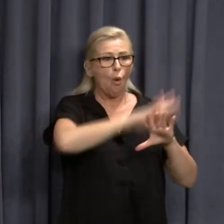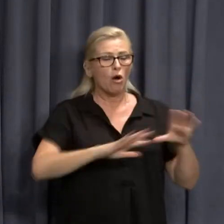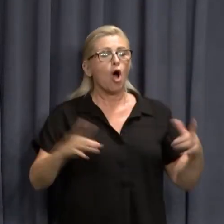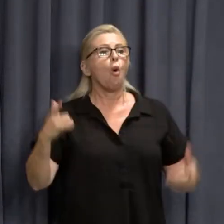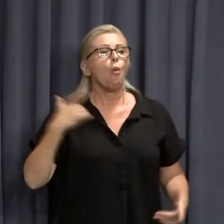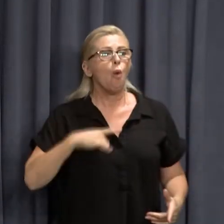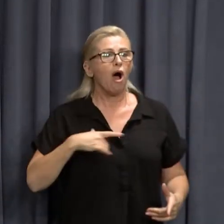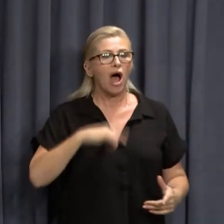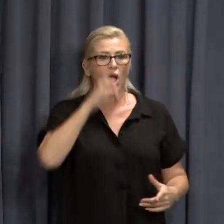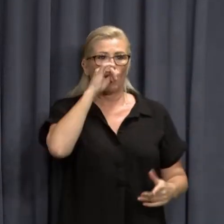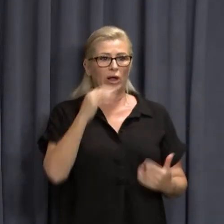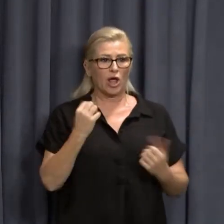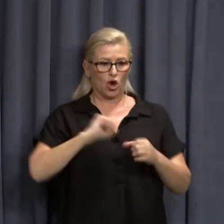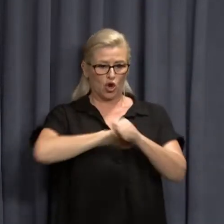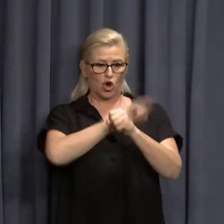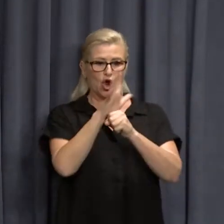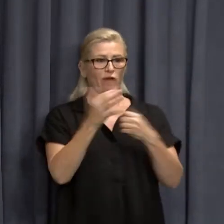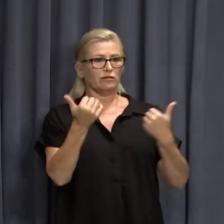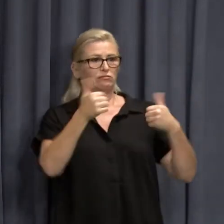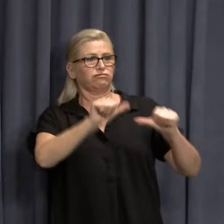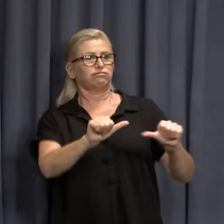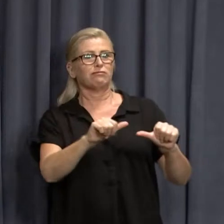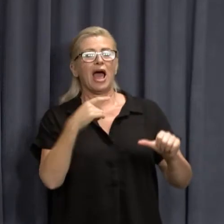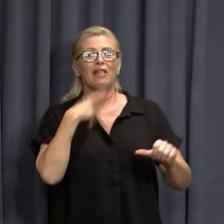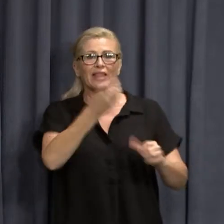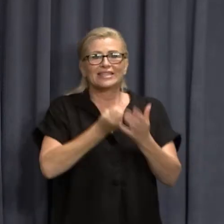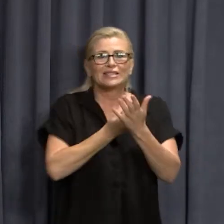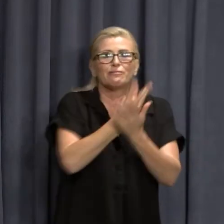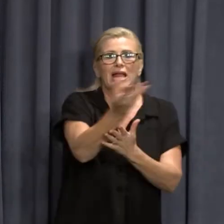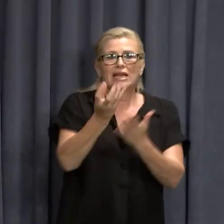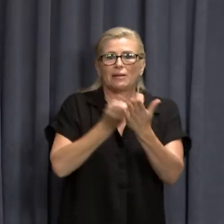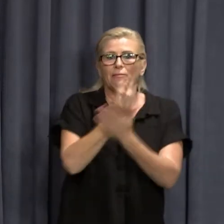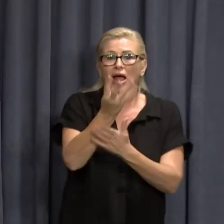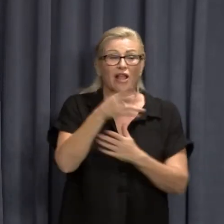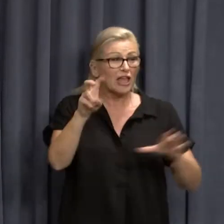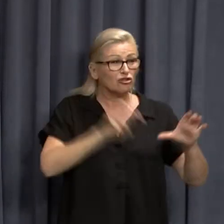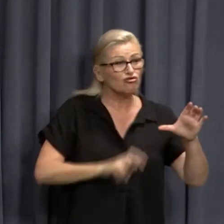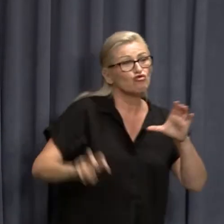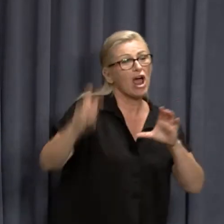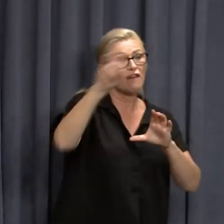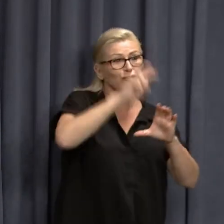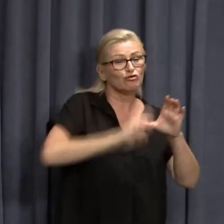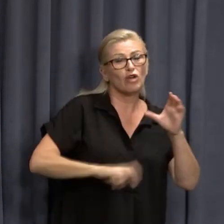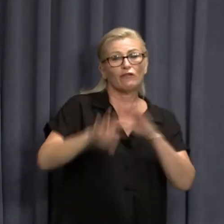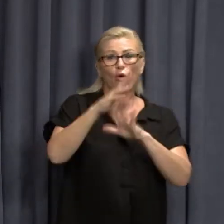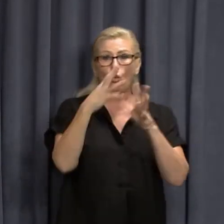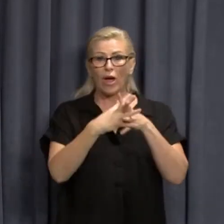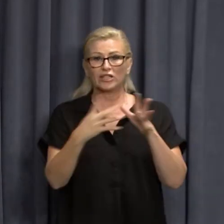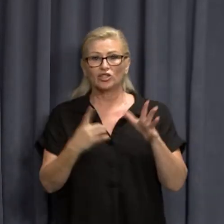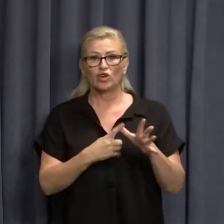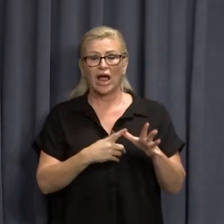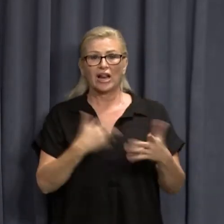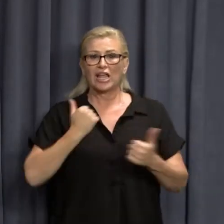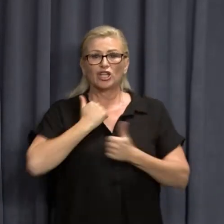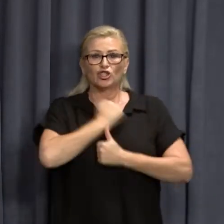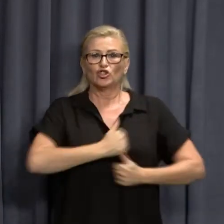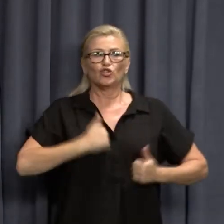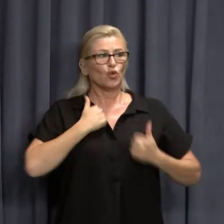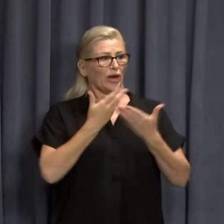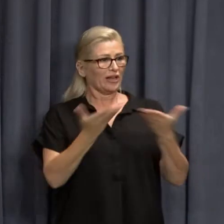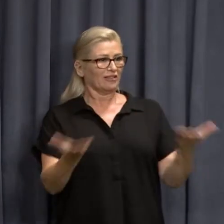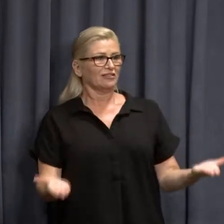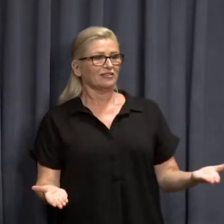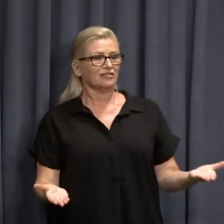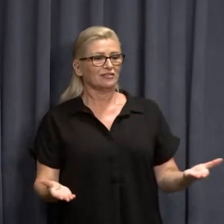COVID out and keep people spending, and people are traveling around the state, you know, all over Western Australia, people are traveling and enjoying the experience.